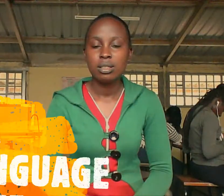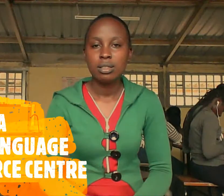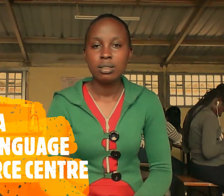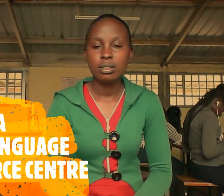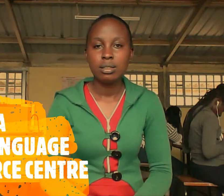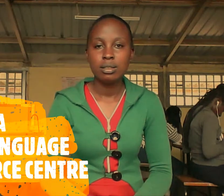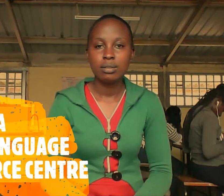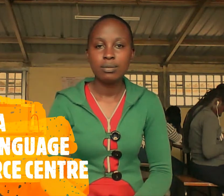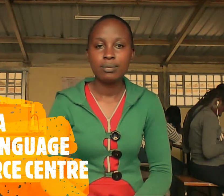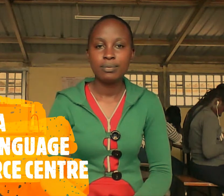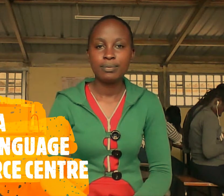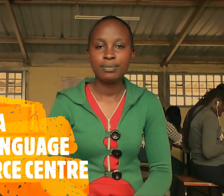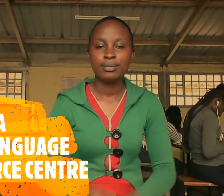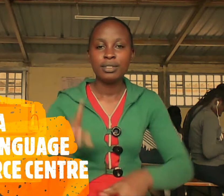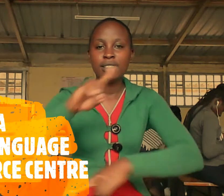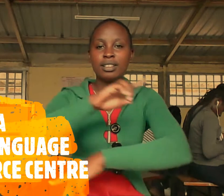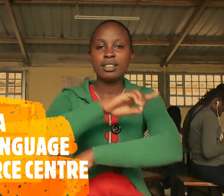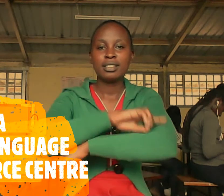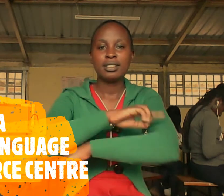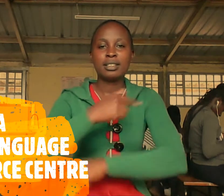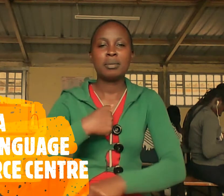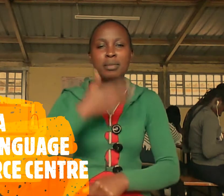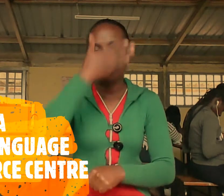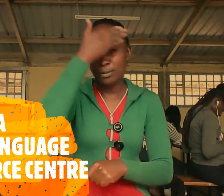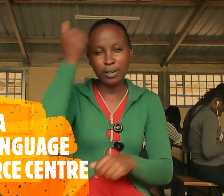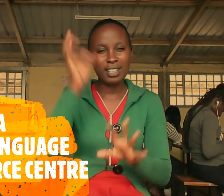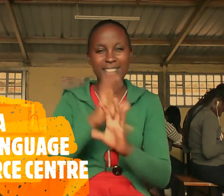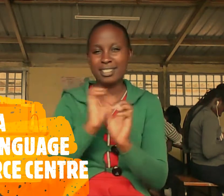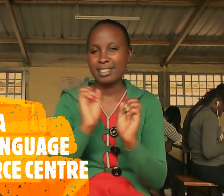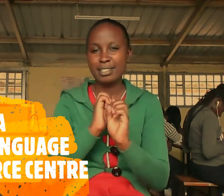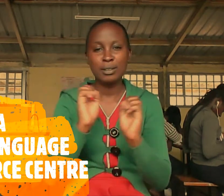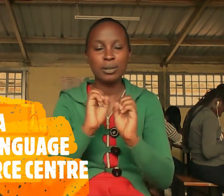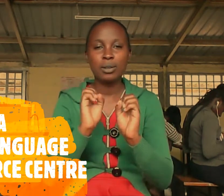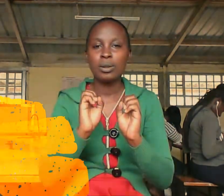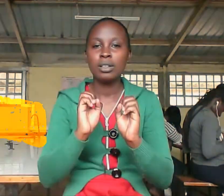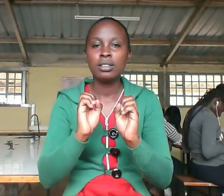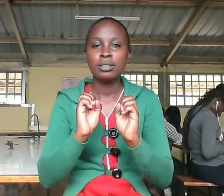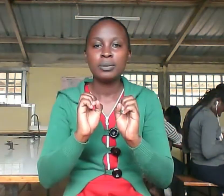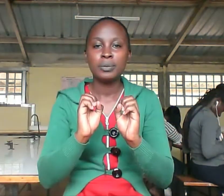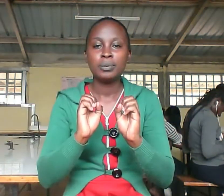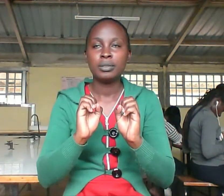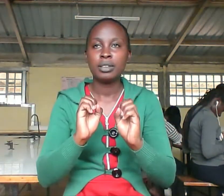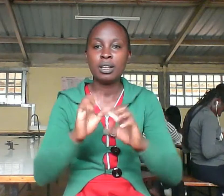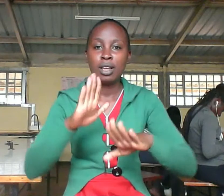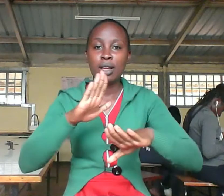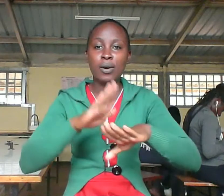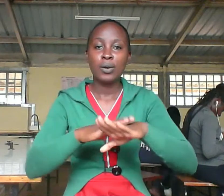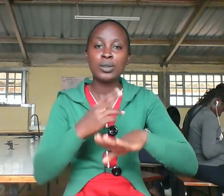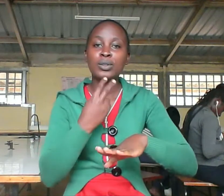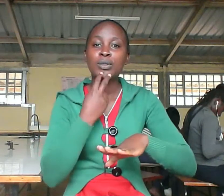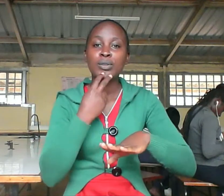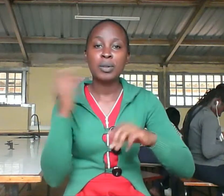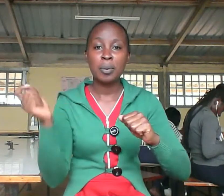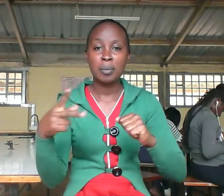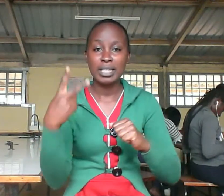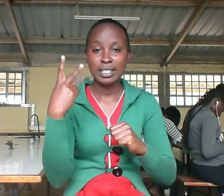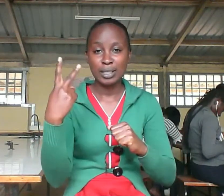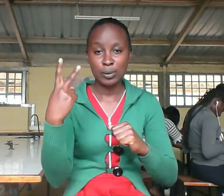the day i will never forget it was on tuesday february the